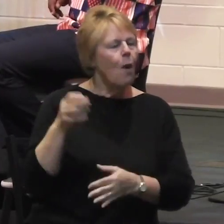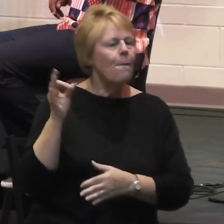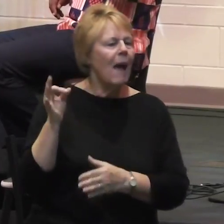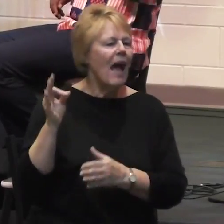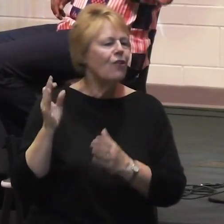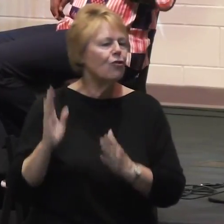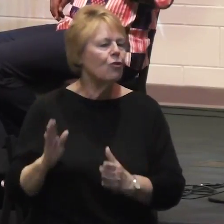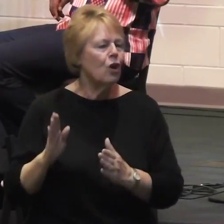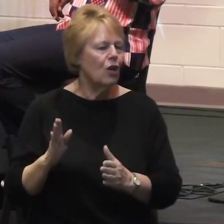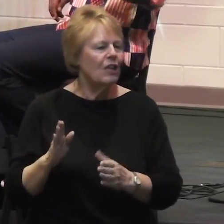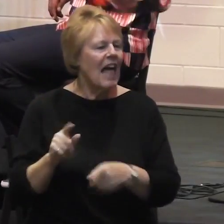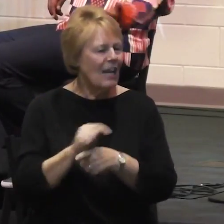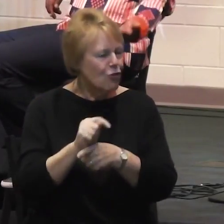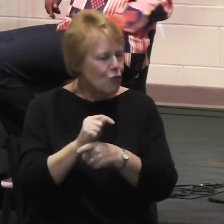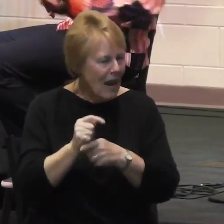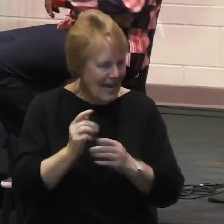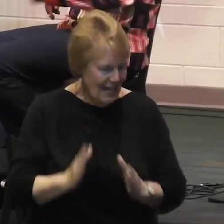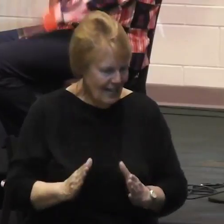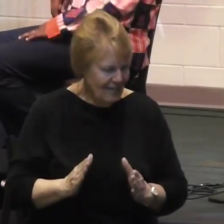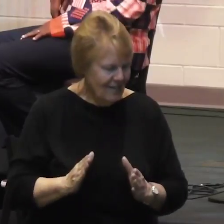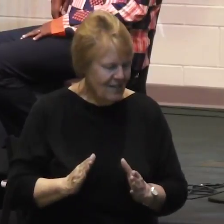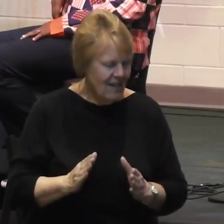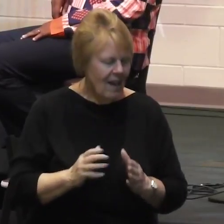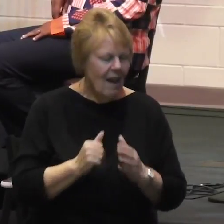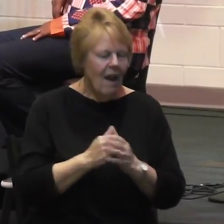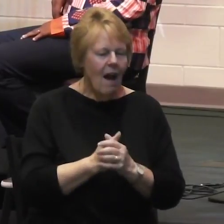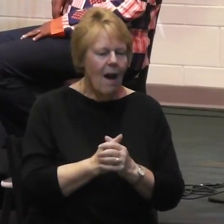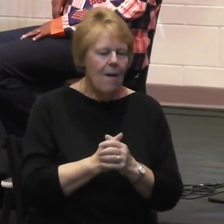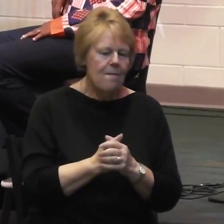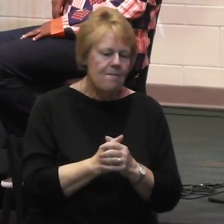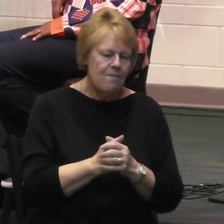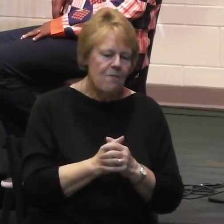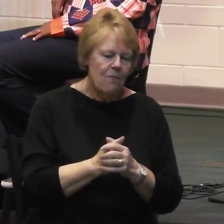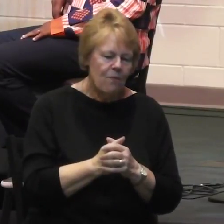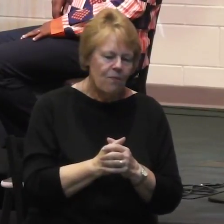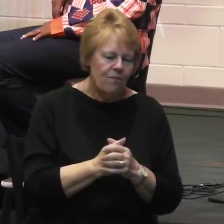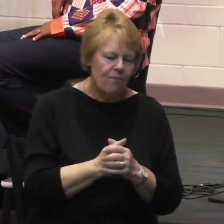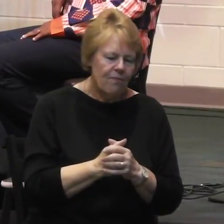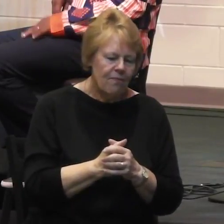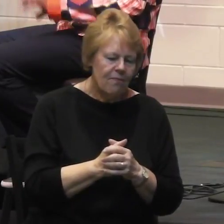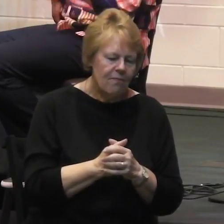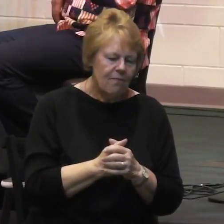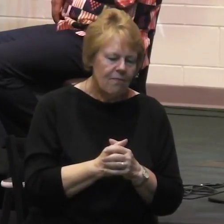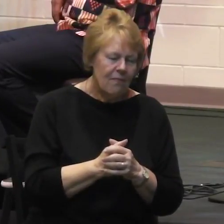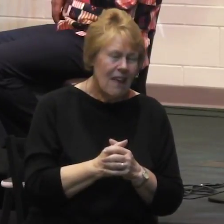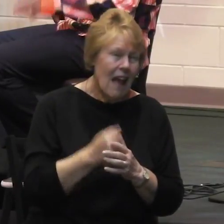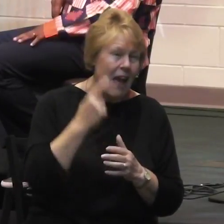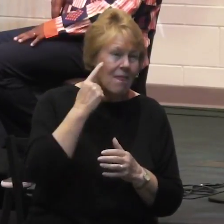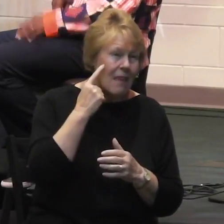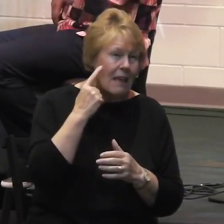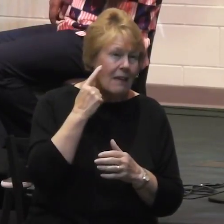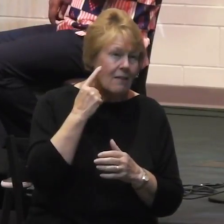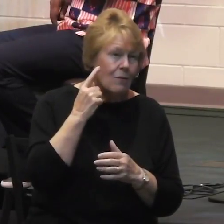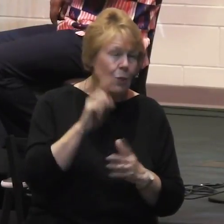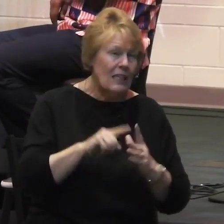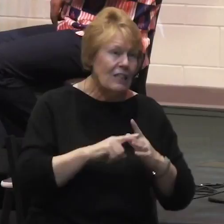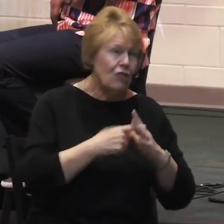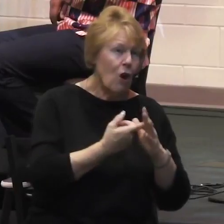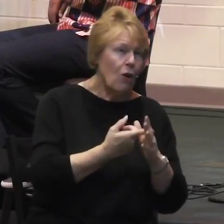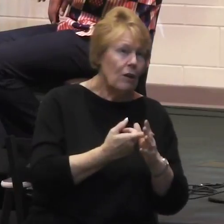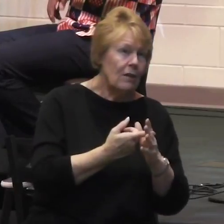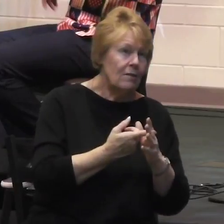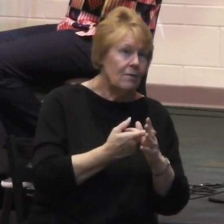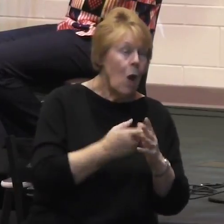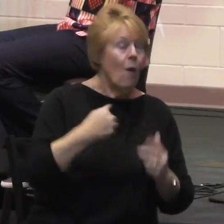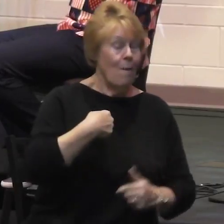program, which I have been part of. I came in about, I think, I would say 15 or 16 years ago as an